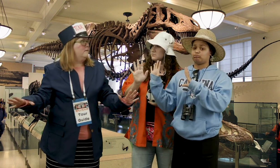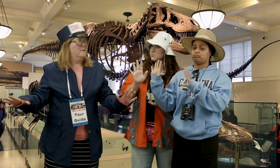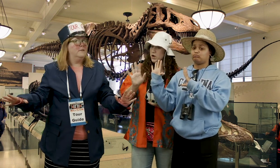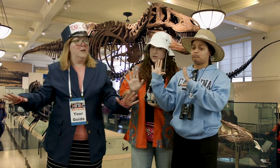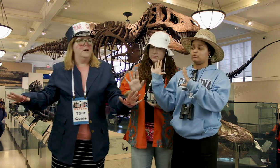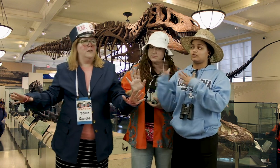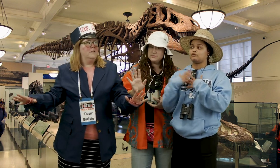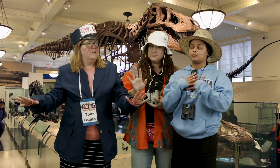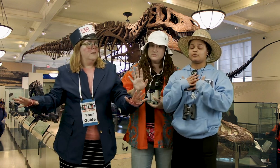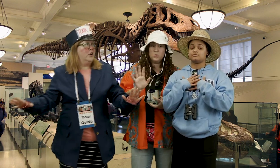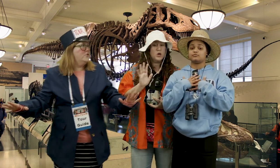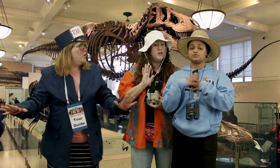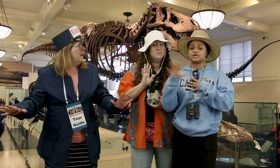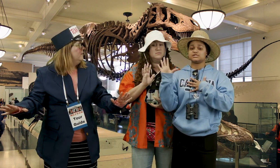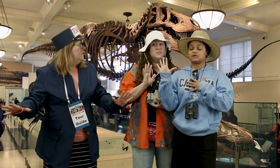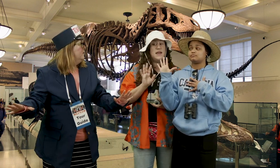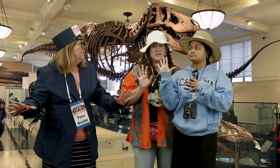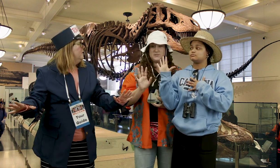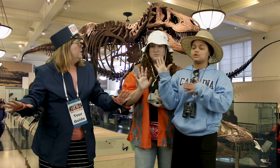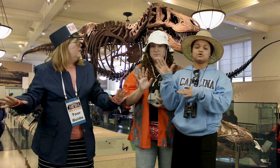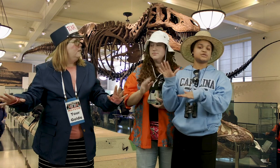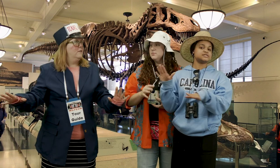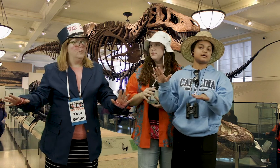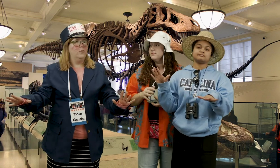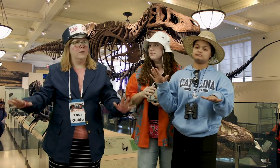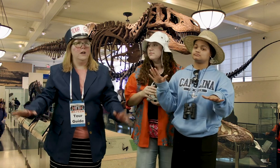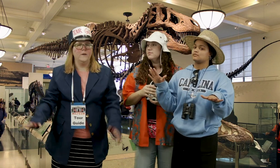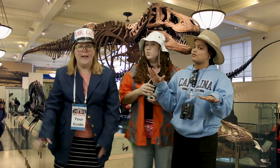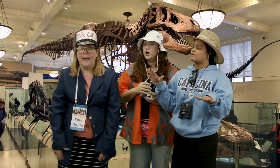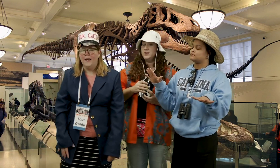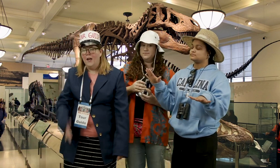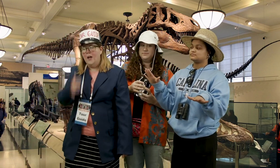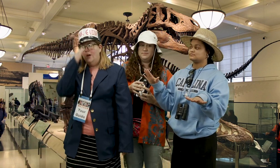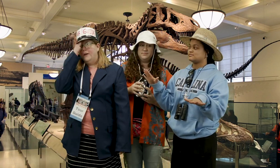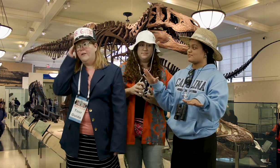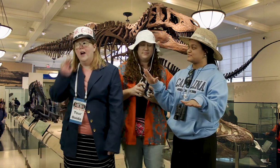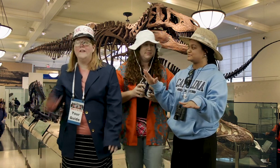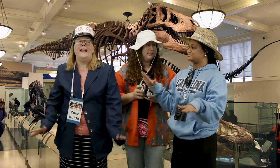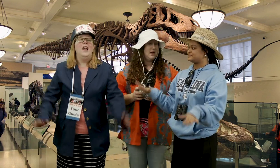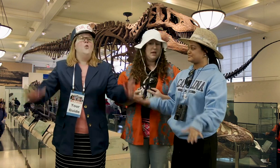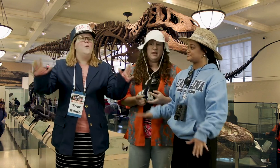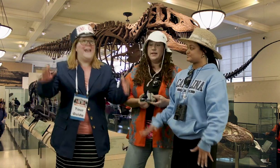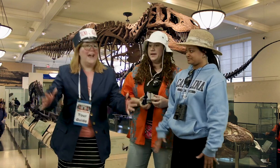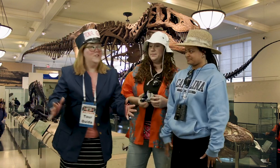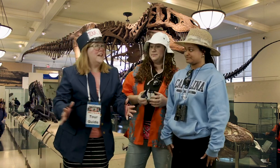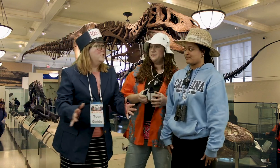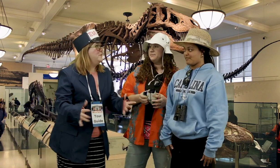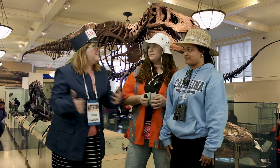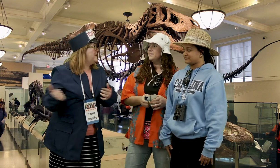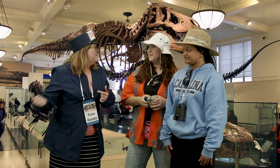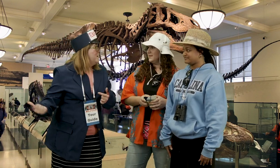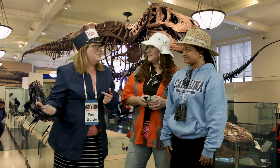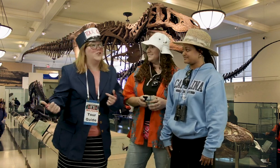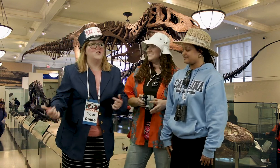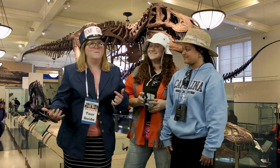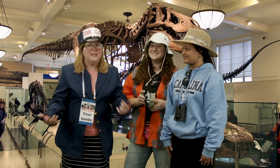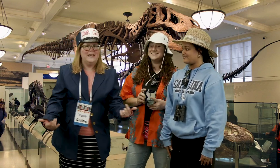we're good nothing from us are you sure yes no tasting okay all right we have another museum to go to you so please